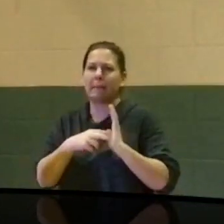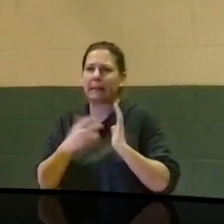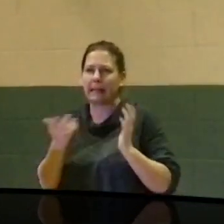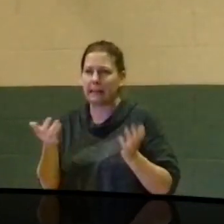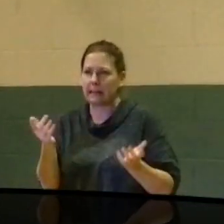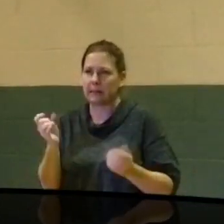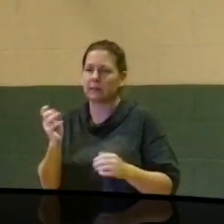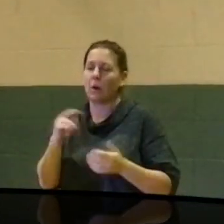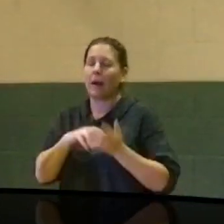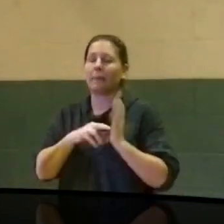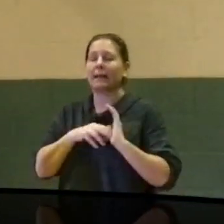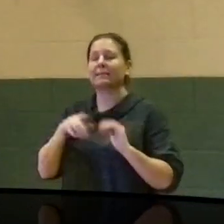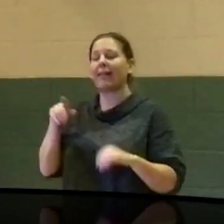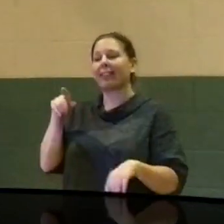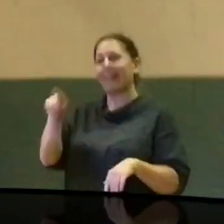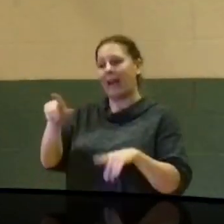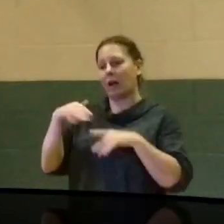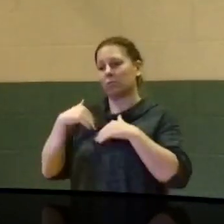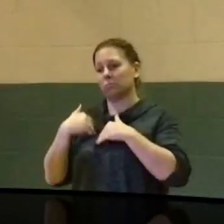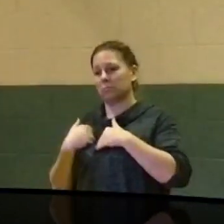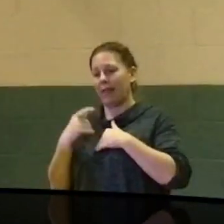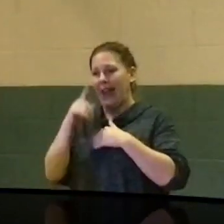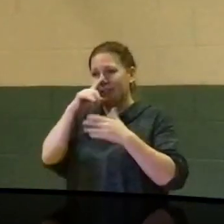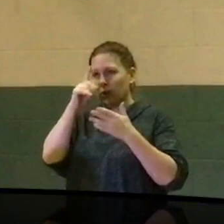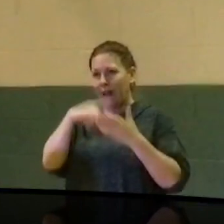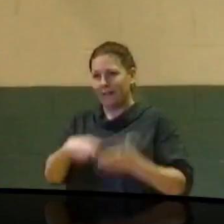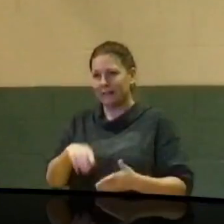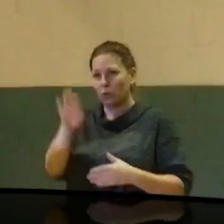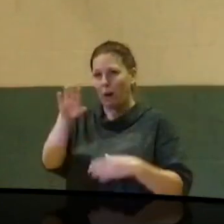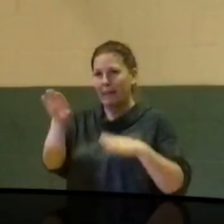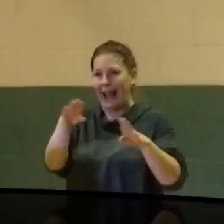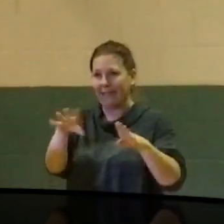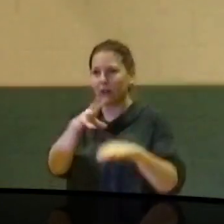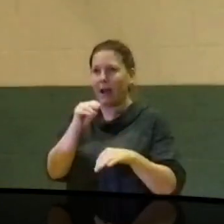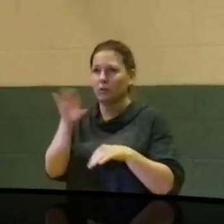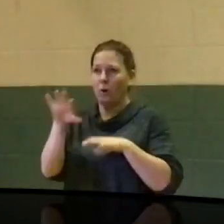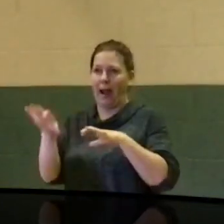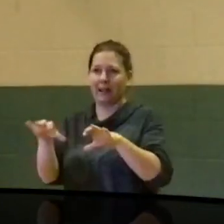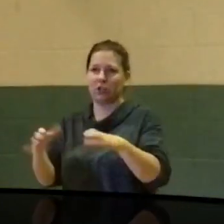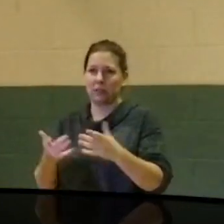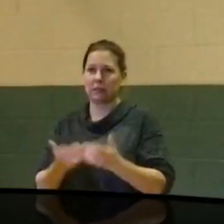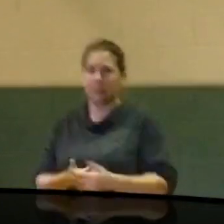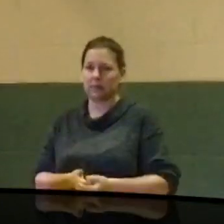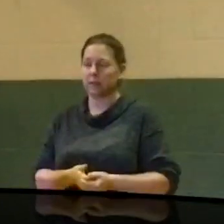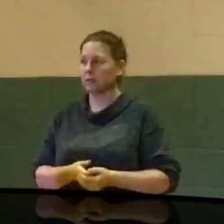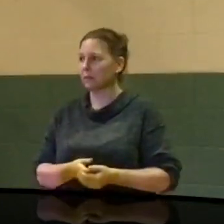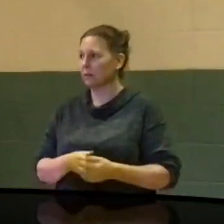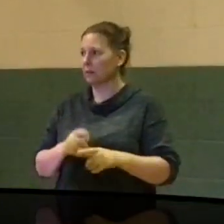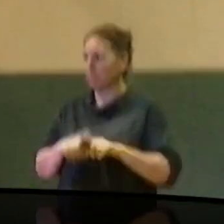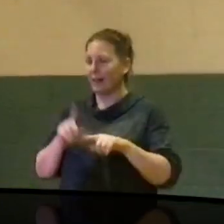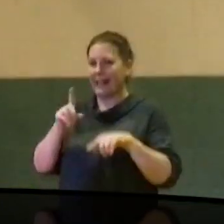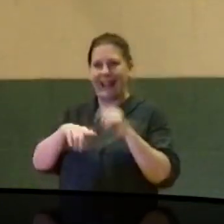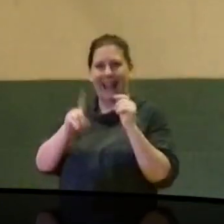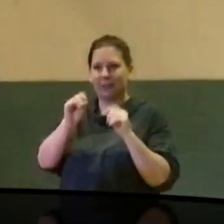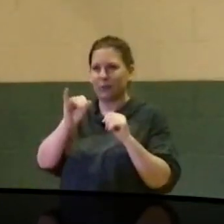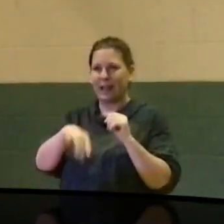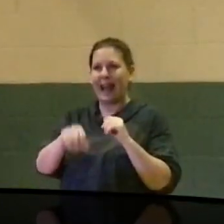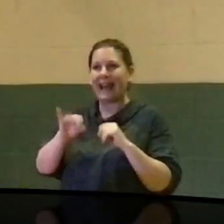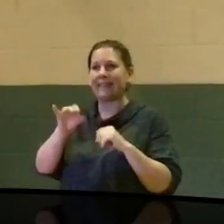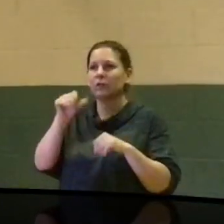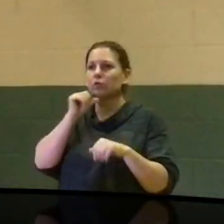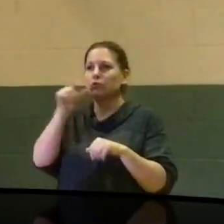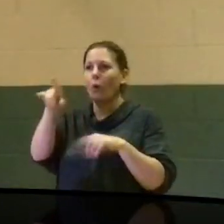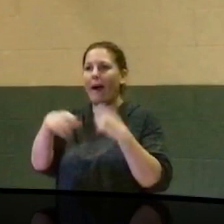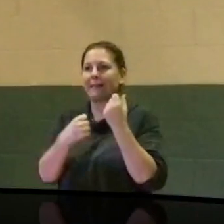They are responsible for investigating your behavior and your actions, and yet they can't do that if you don't